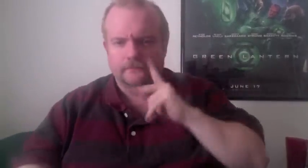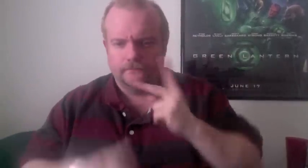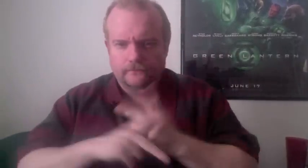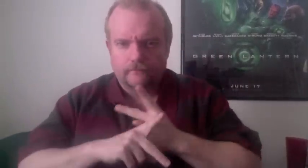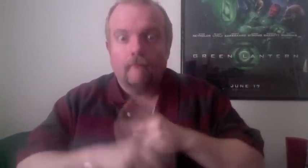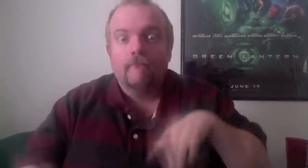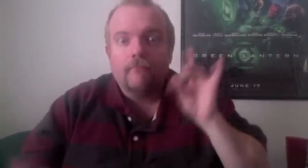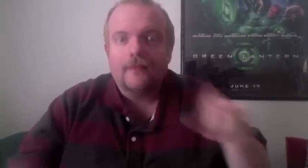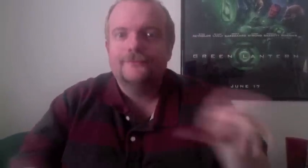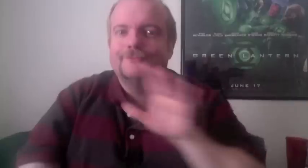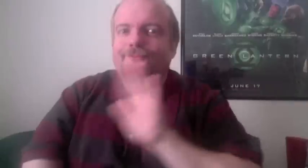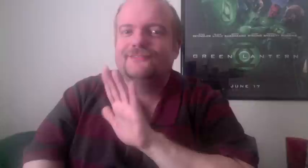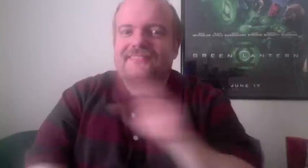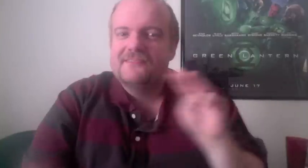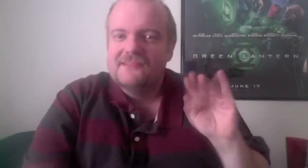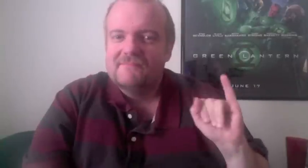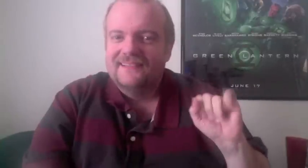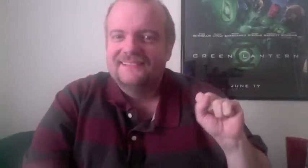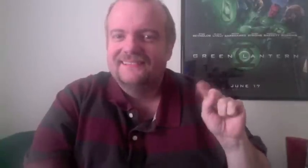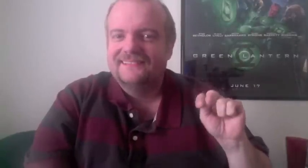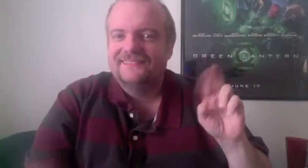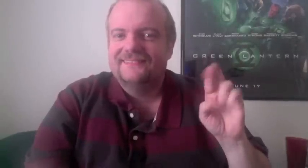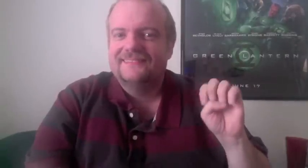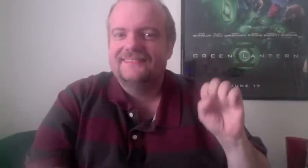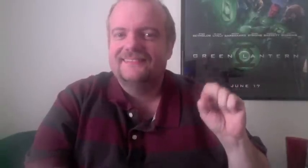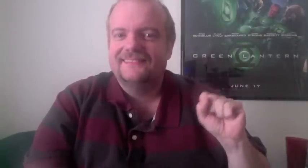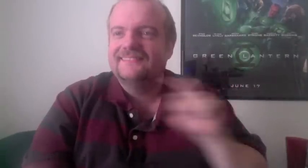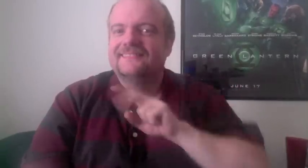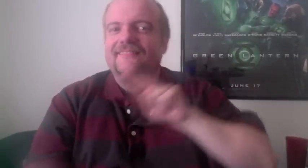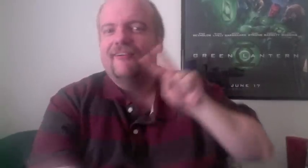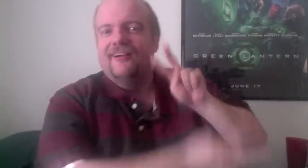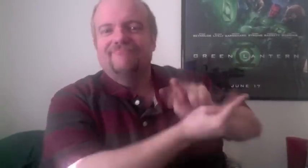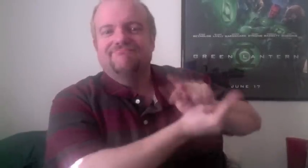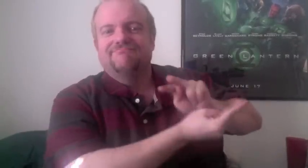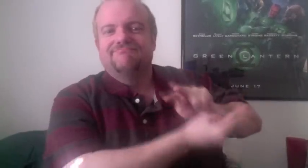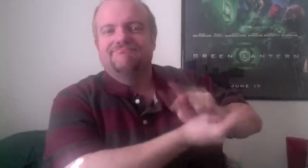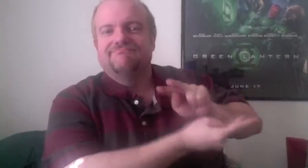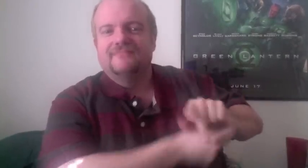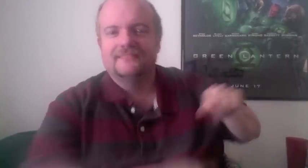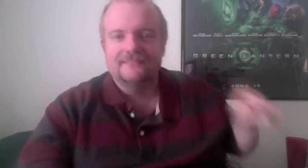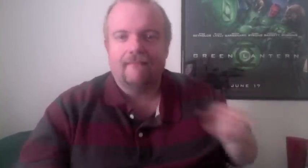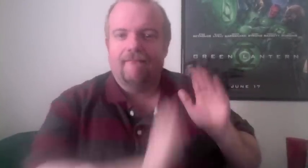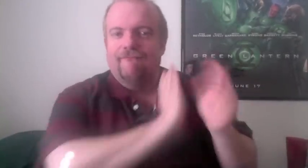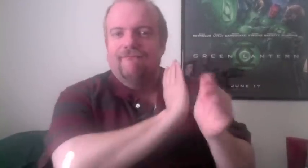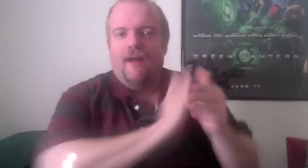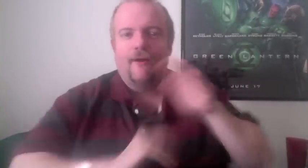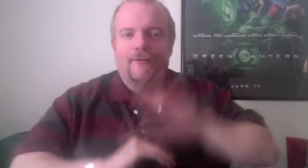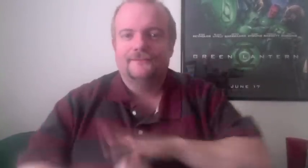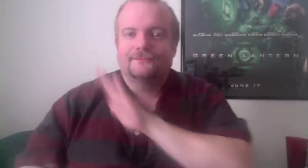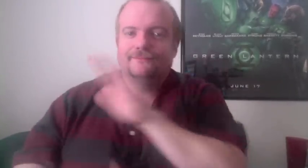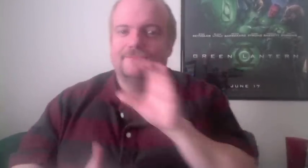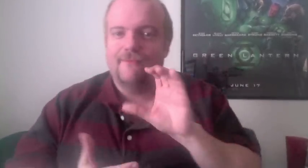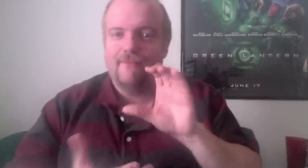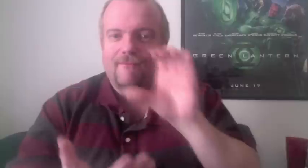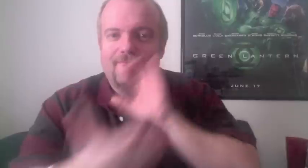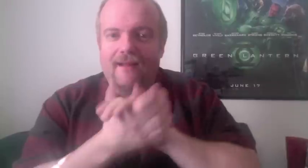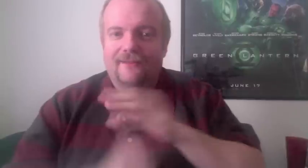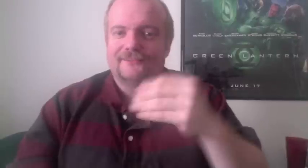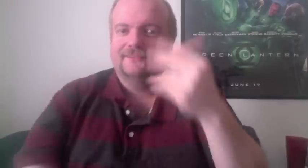We both have noticed it. No matter where we're standing, like, in that room, it's, like, almost like someone's watching us. It almost feels like it's stalking